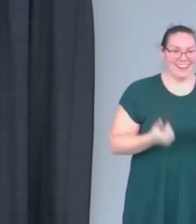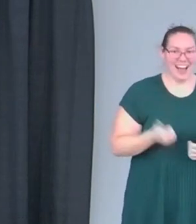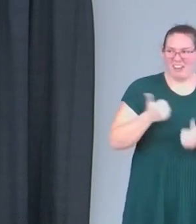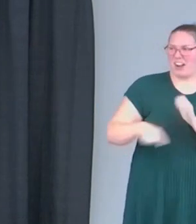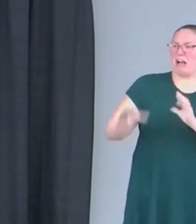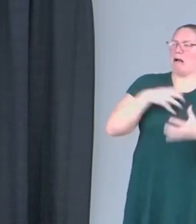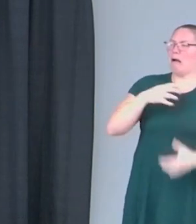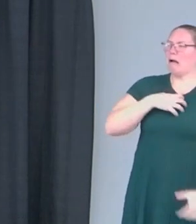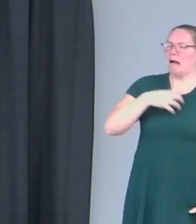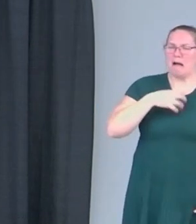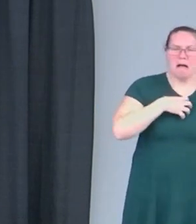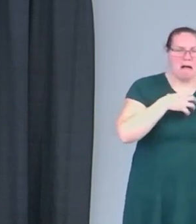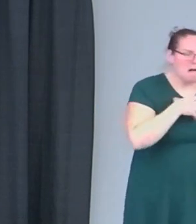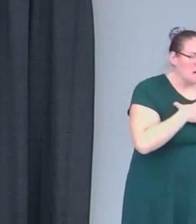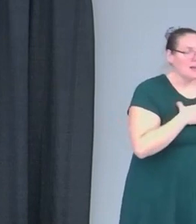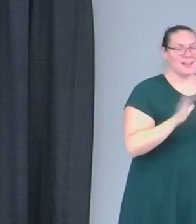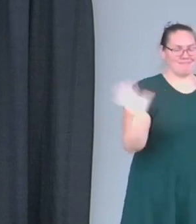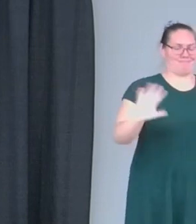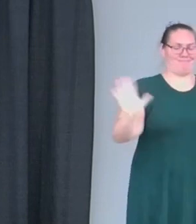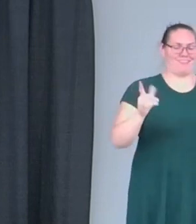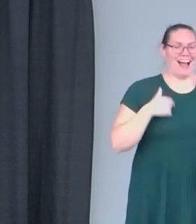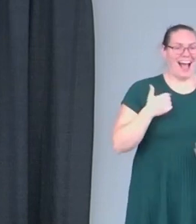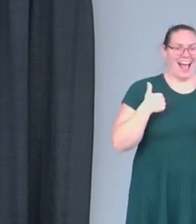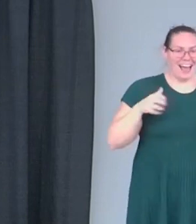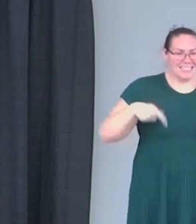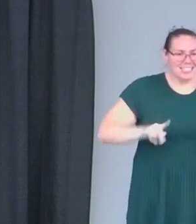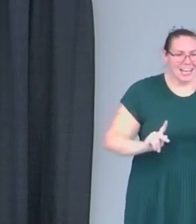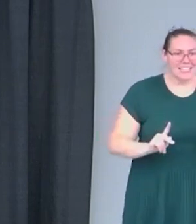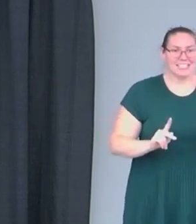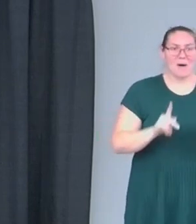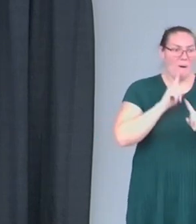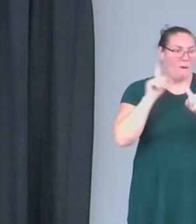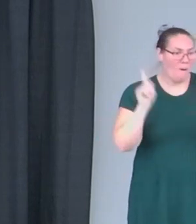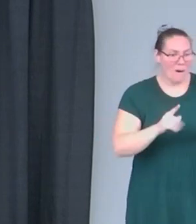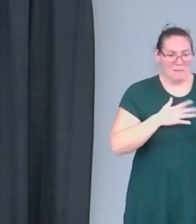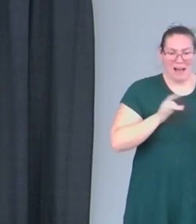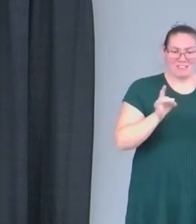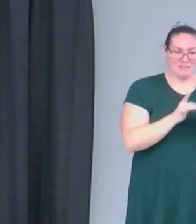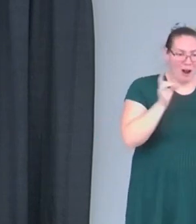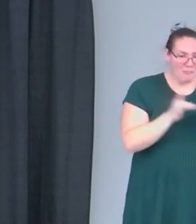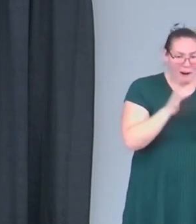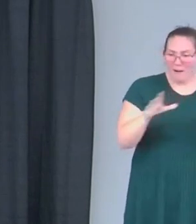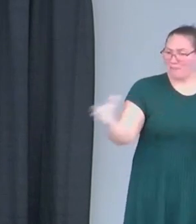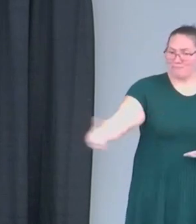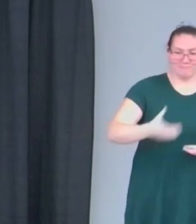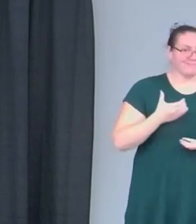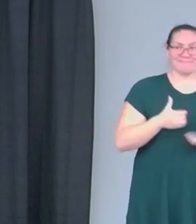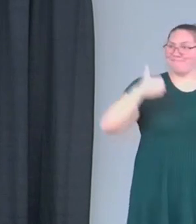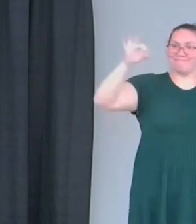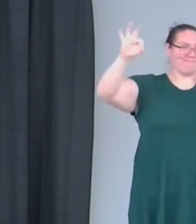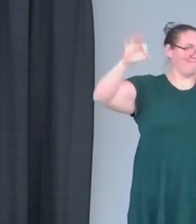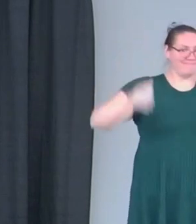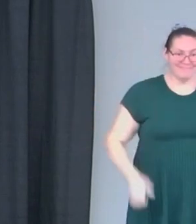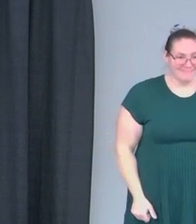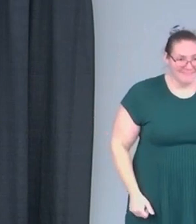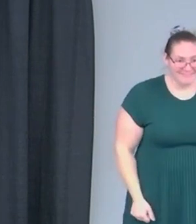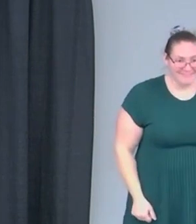there complaining. They didn't get that. I'm like, man, I even got a chance to order my Starbucks and pick it up. You know, like